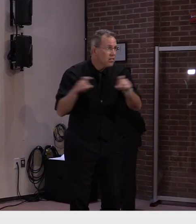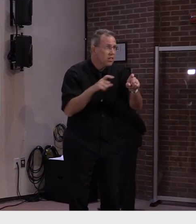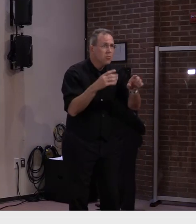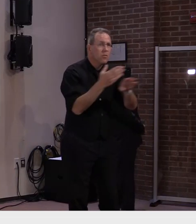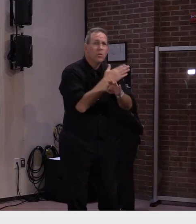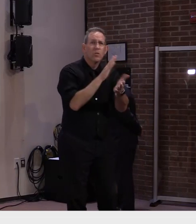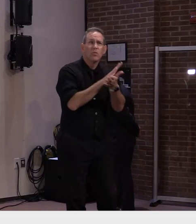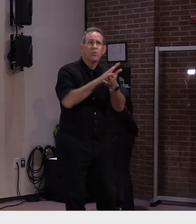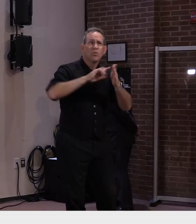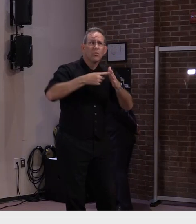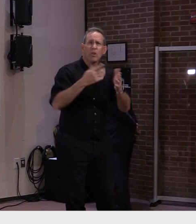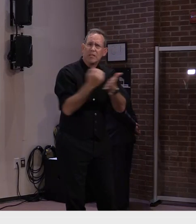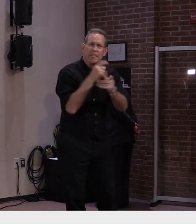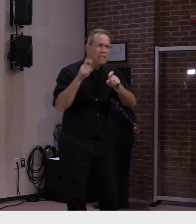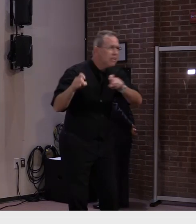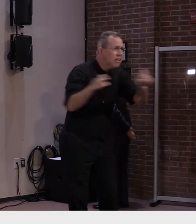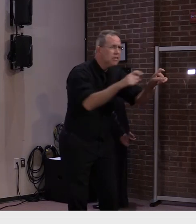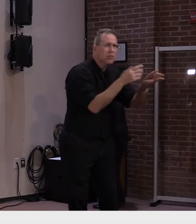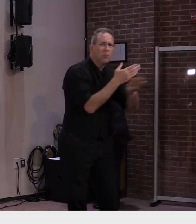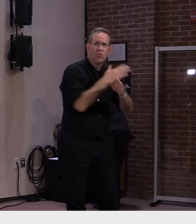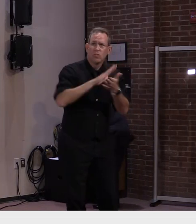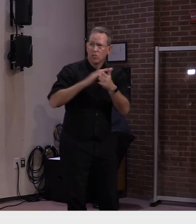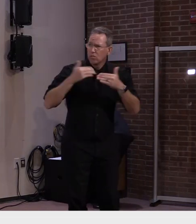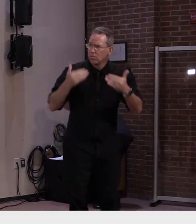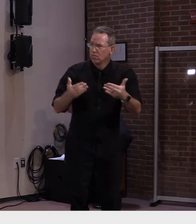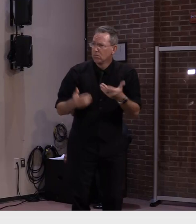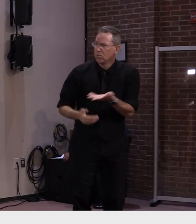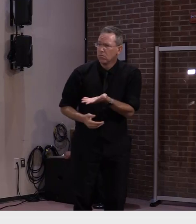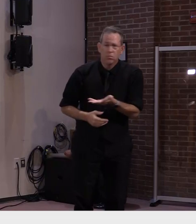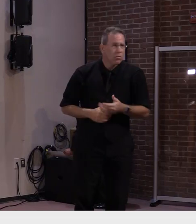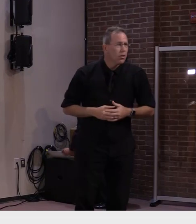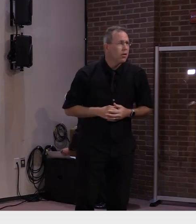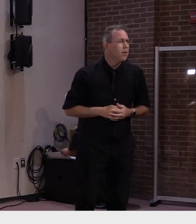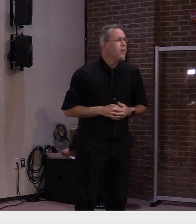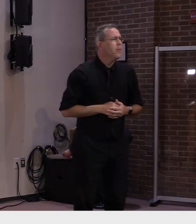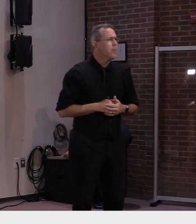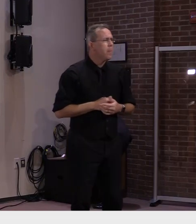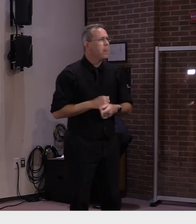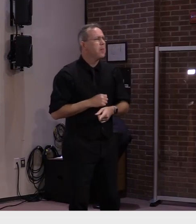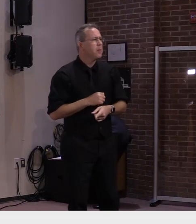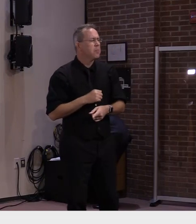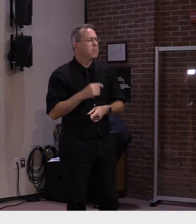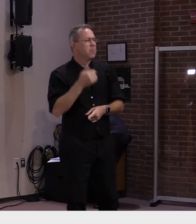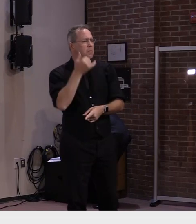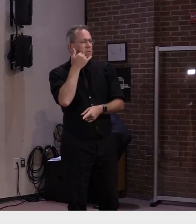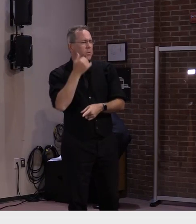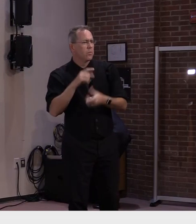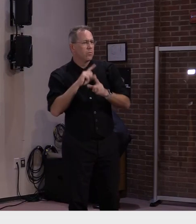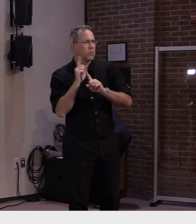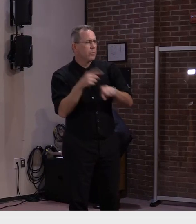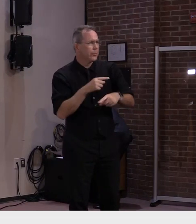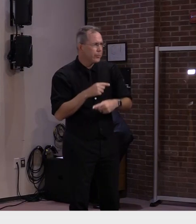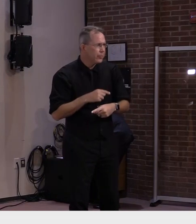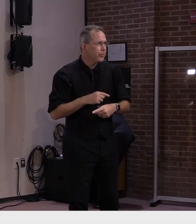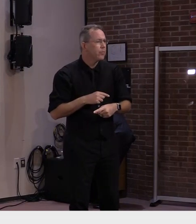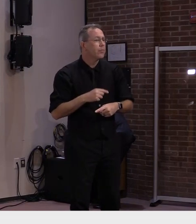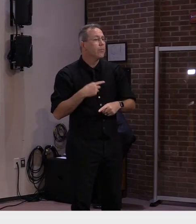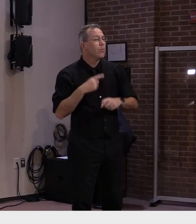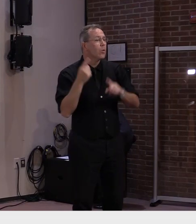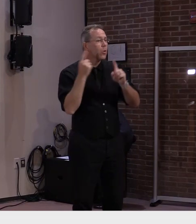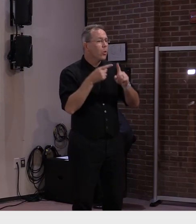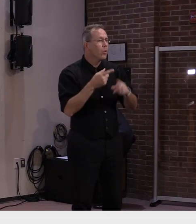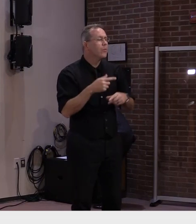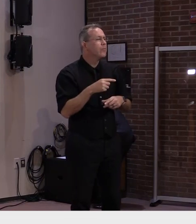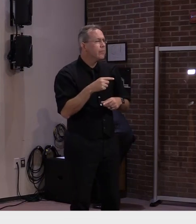Yeah, good afternoon. Well, I think our major approach is to make it as widely available as possible. It will be voluntary,